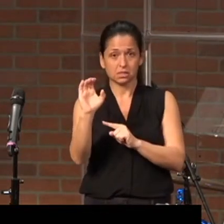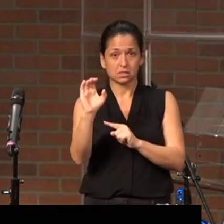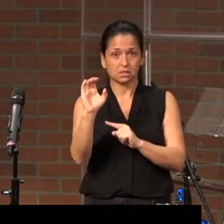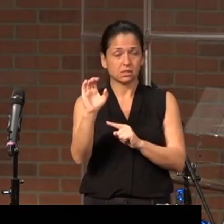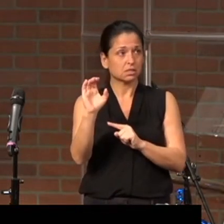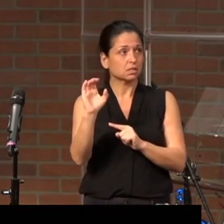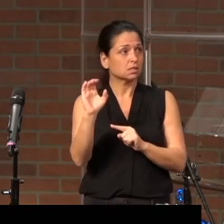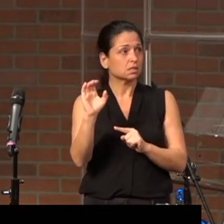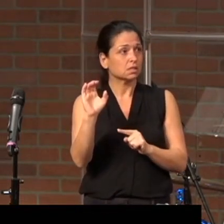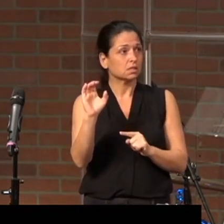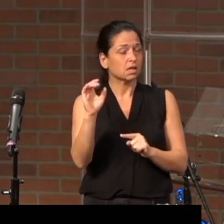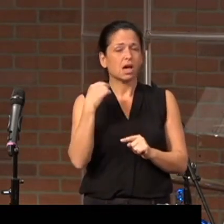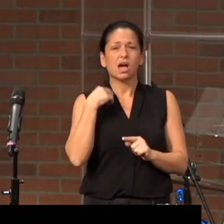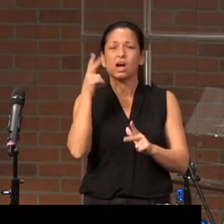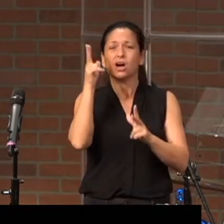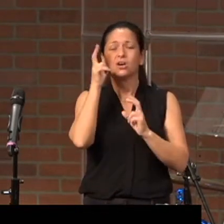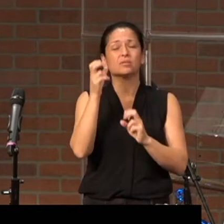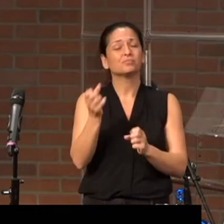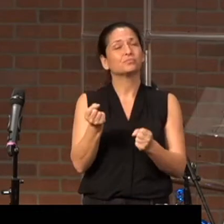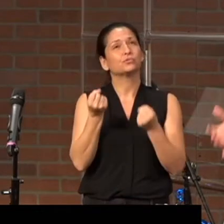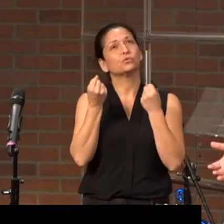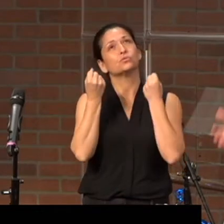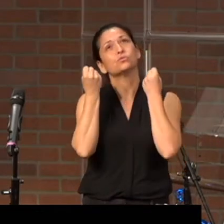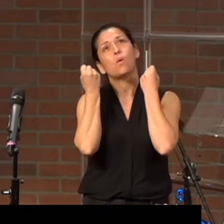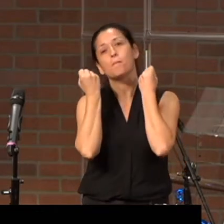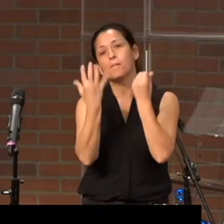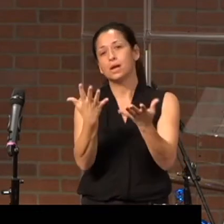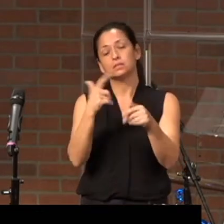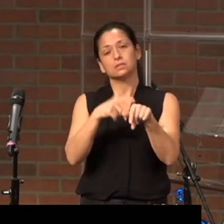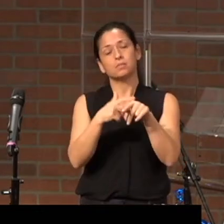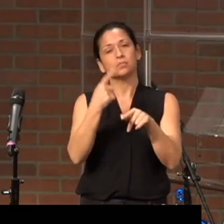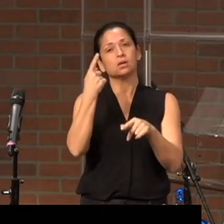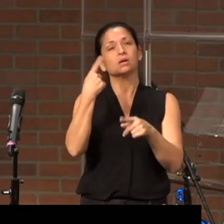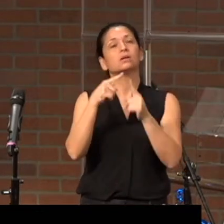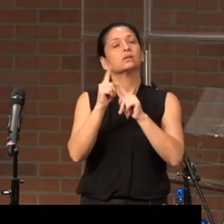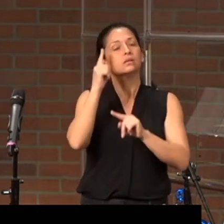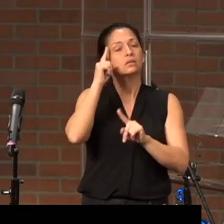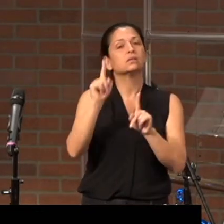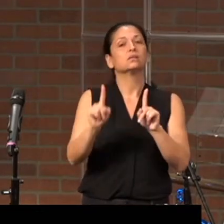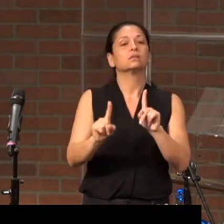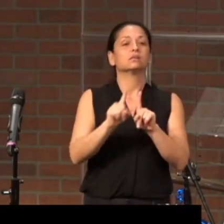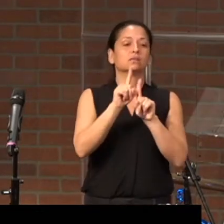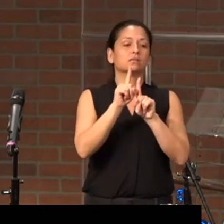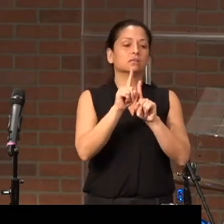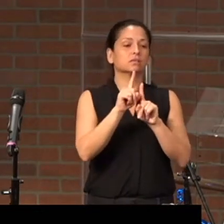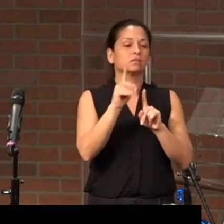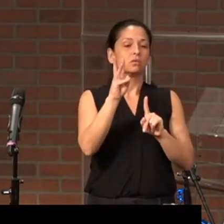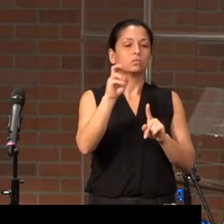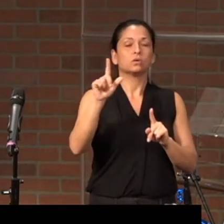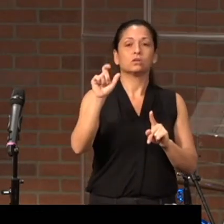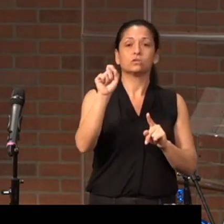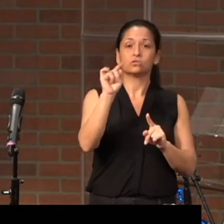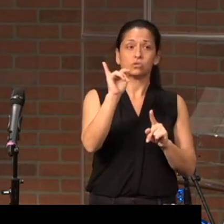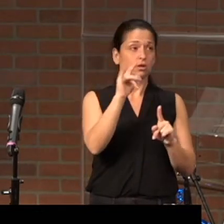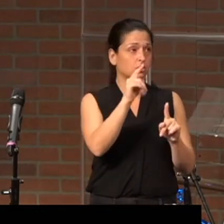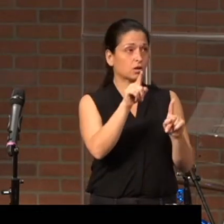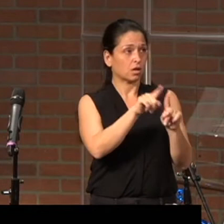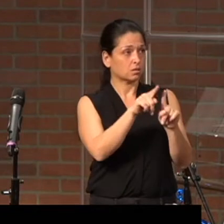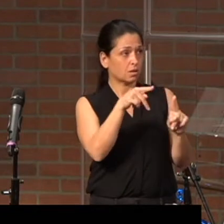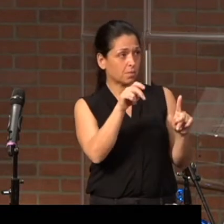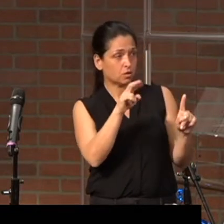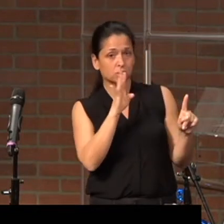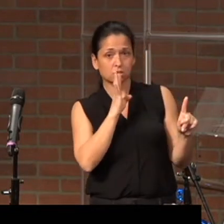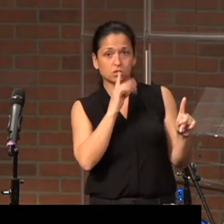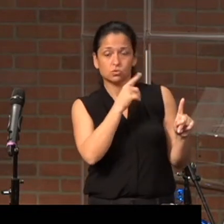this thing I've heard hundreds of times, comes back to mind. Well, Strider, you have, as Peter says,